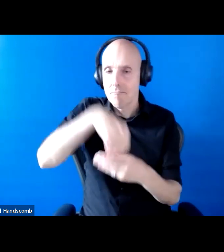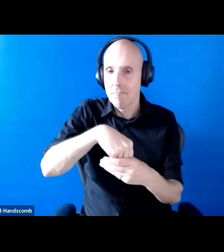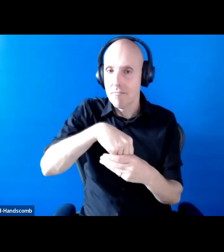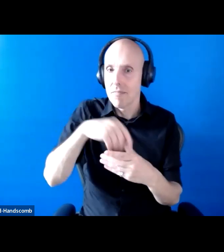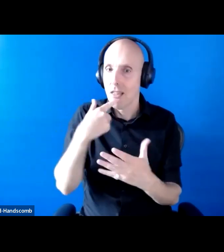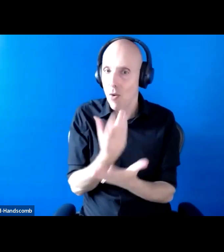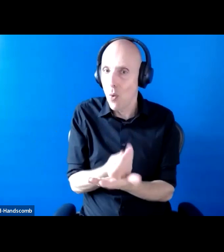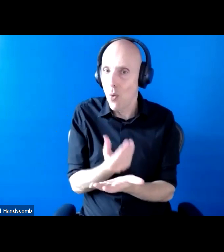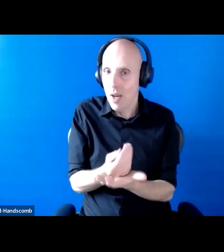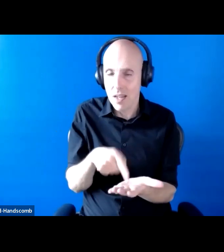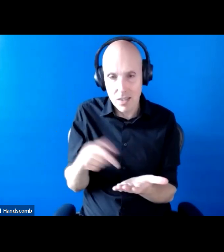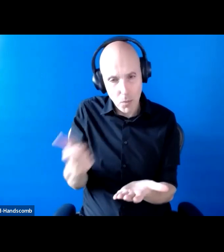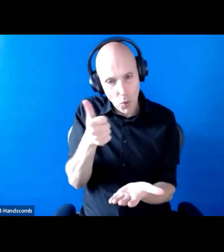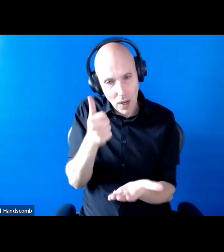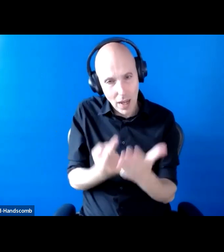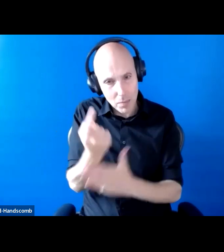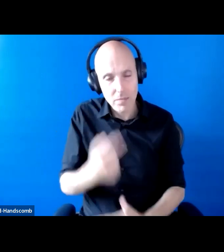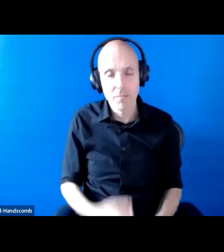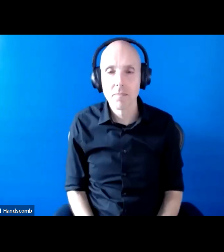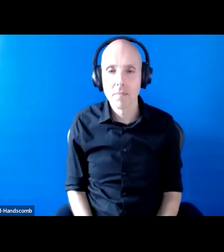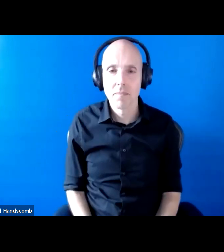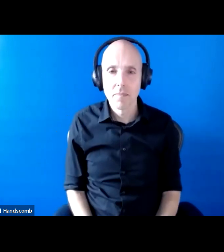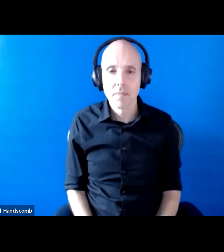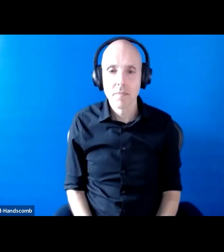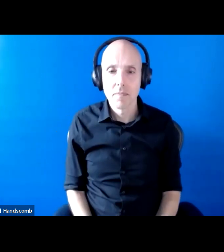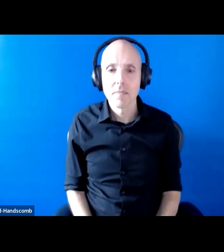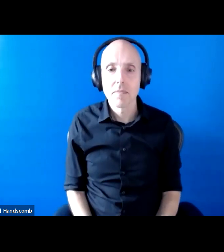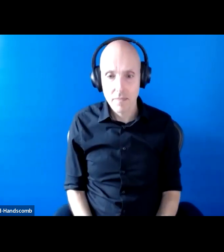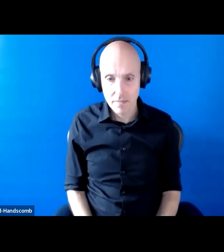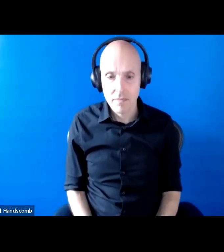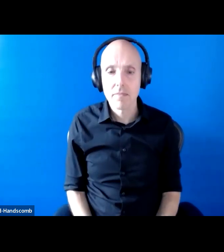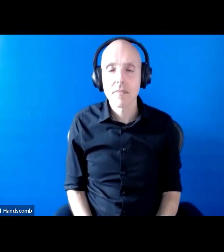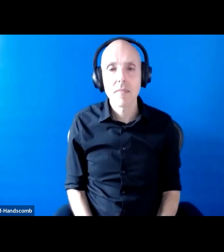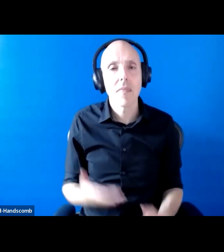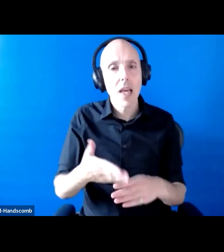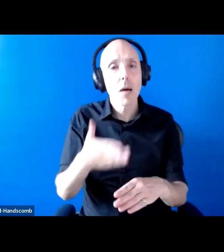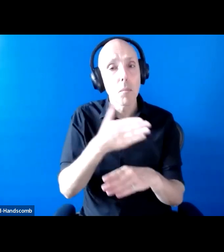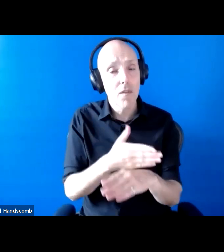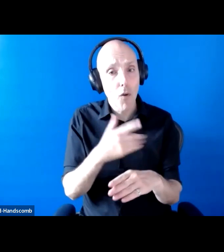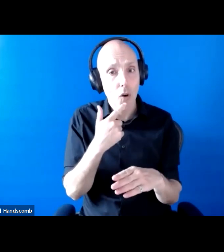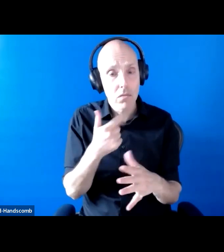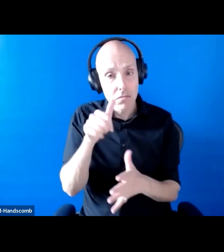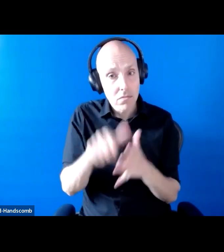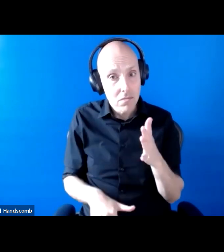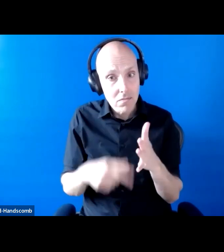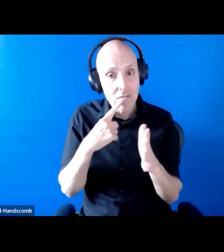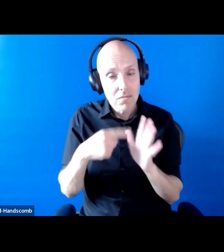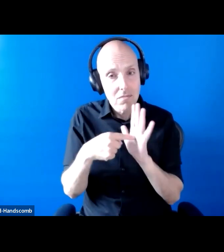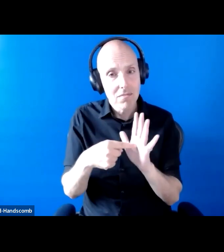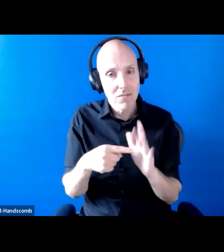that that will be happening. So before moving on to the presentations I just wanted to provide you with a quick introduction to the